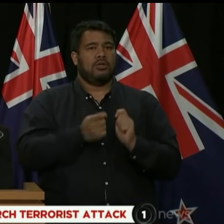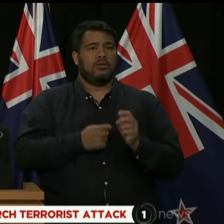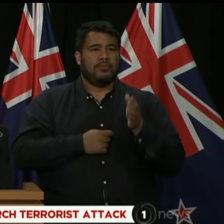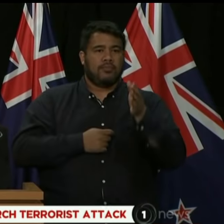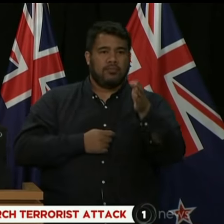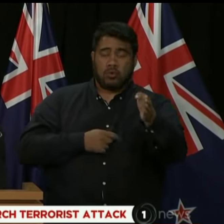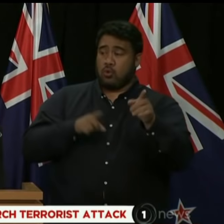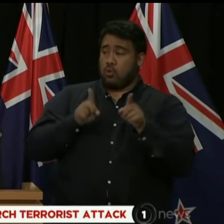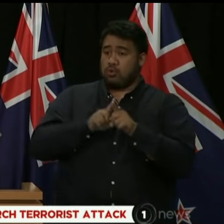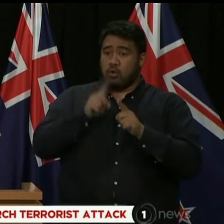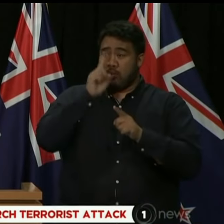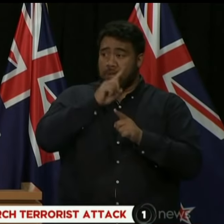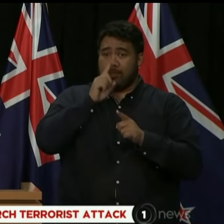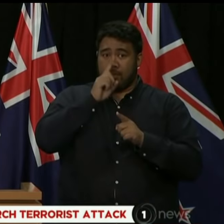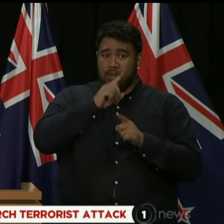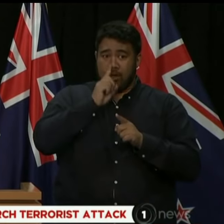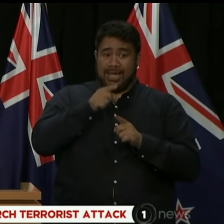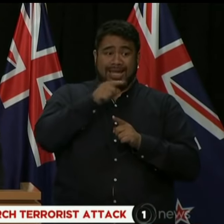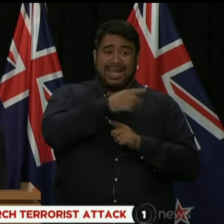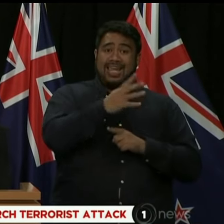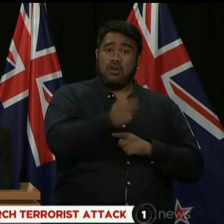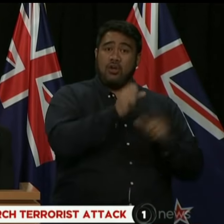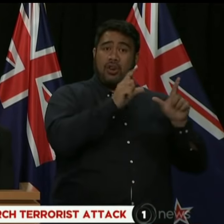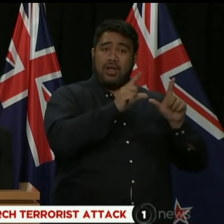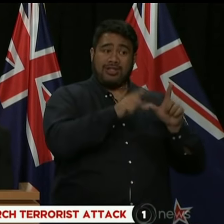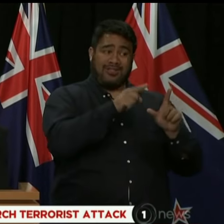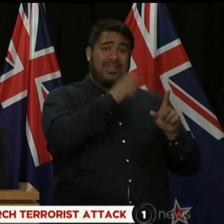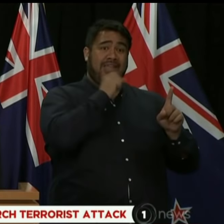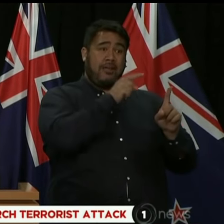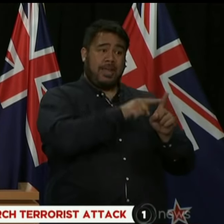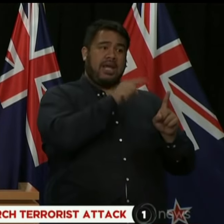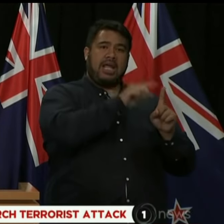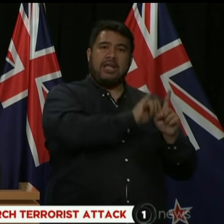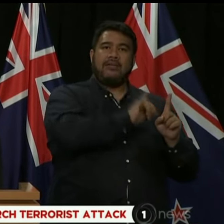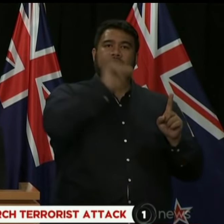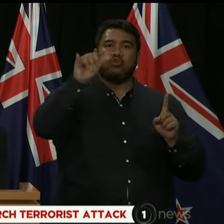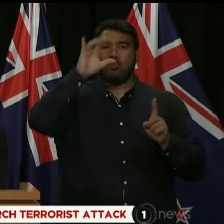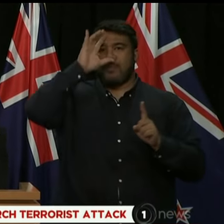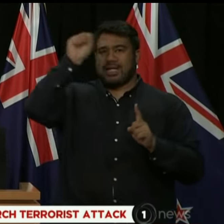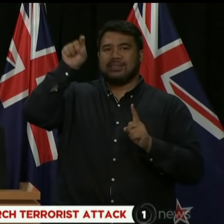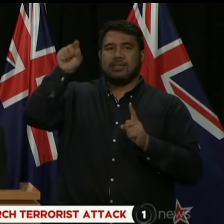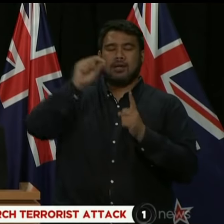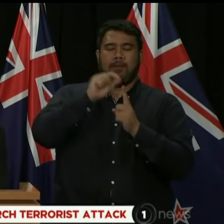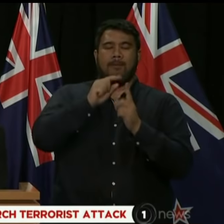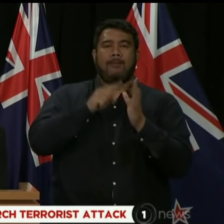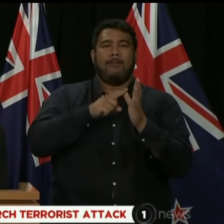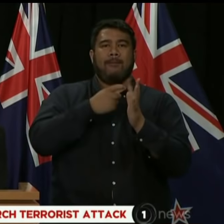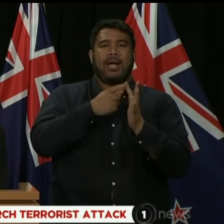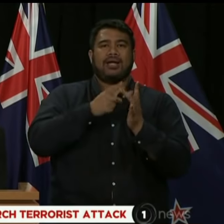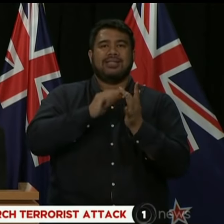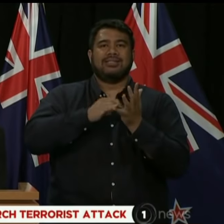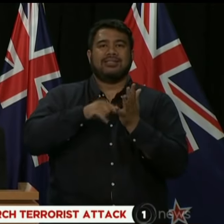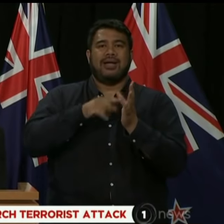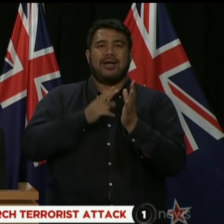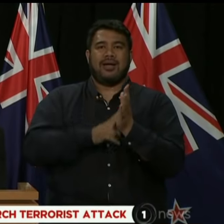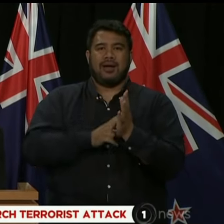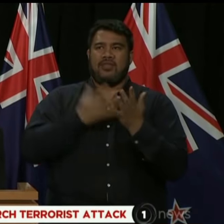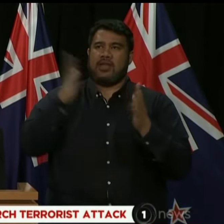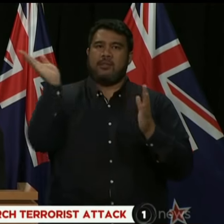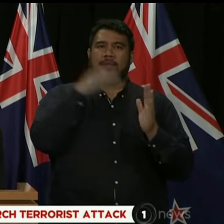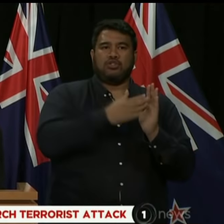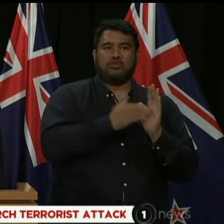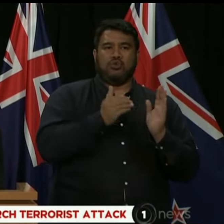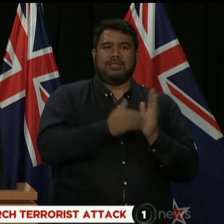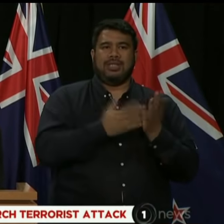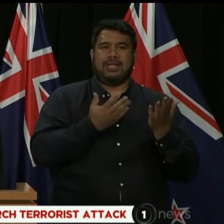to Pakistan after obtaining that gun licence and returning to New Zealand. The more we learn about this person, the harder it is to understand